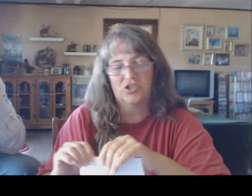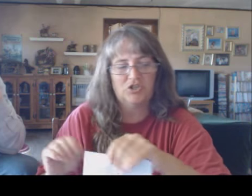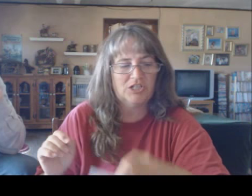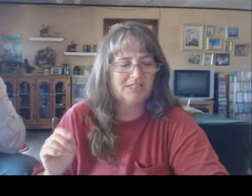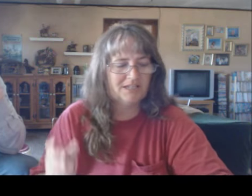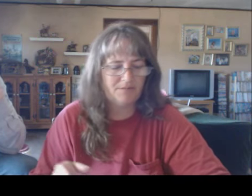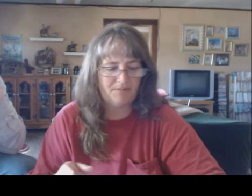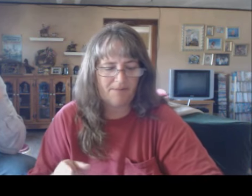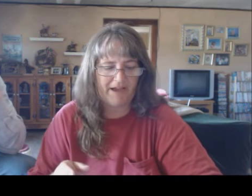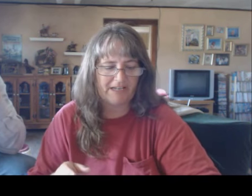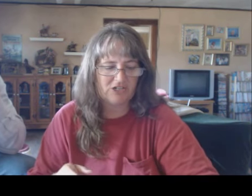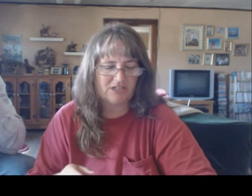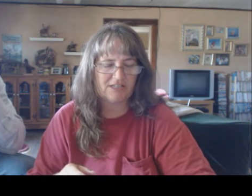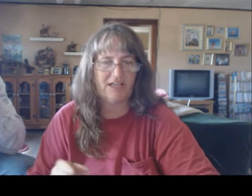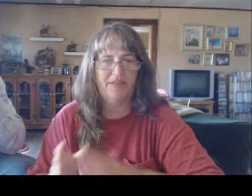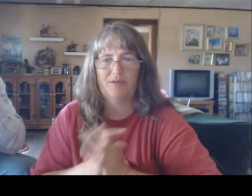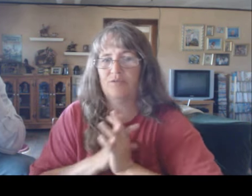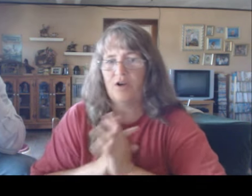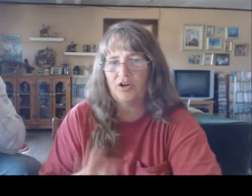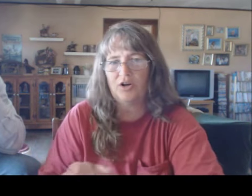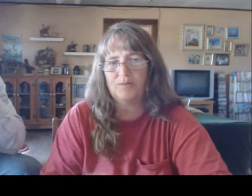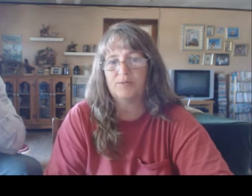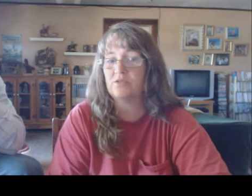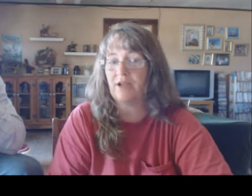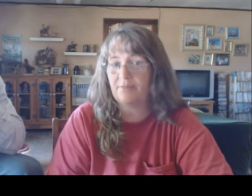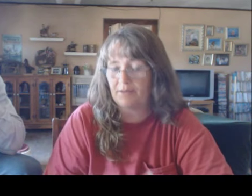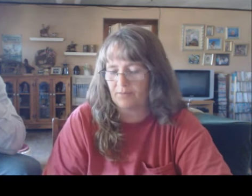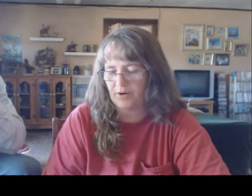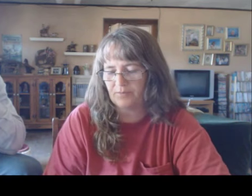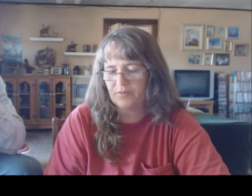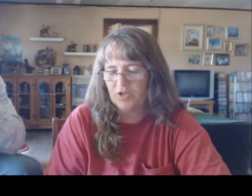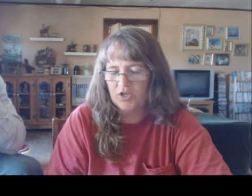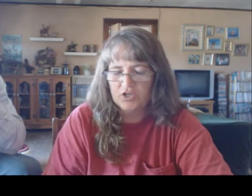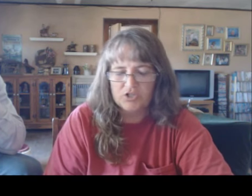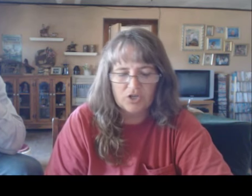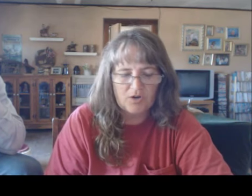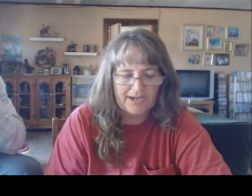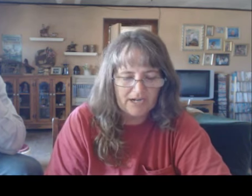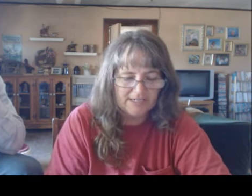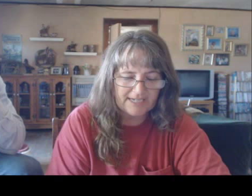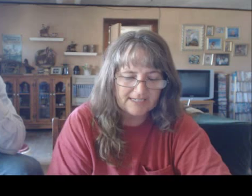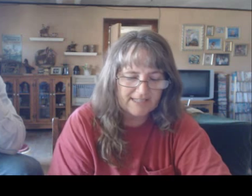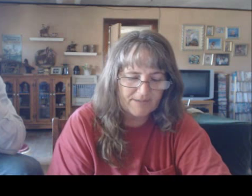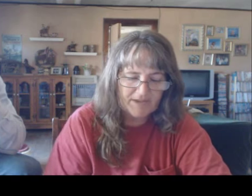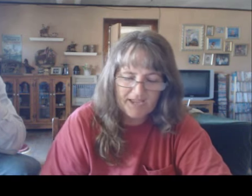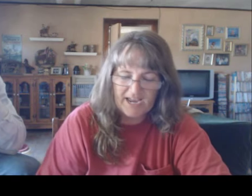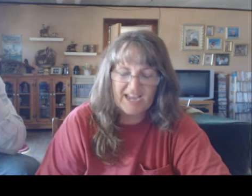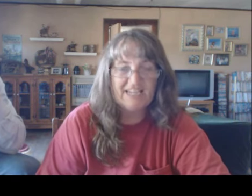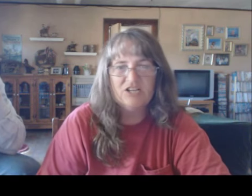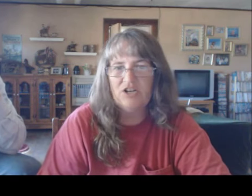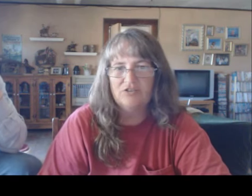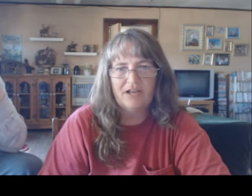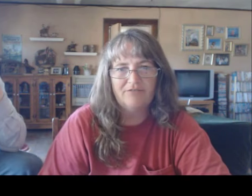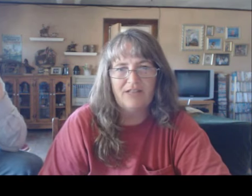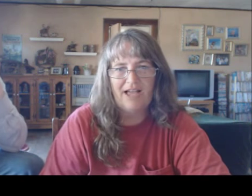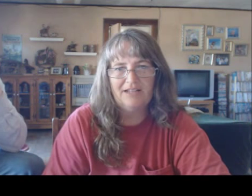So she had sent me my packages and they were the wrong herbs with the right paperwork. So I contacted them and in no time flat,